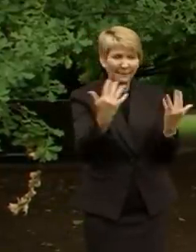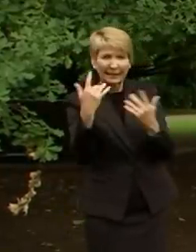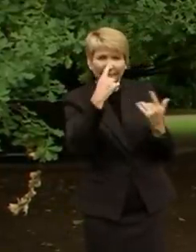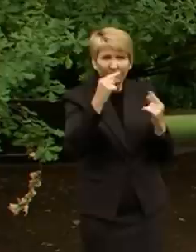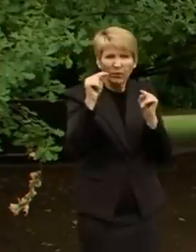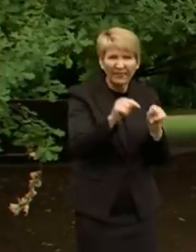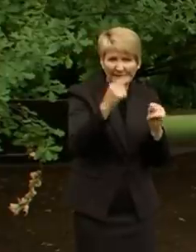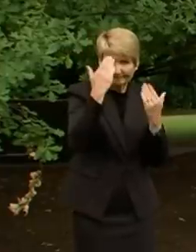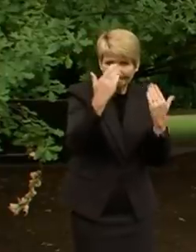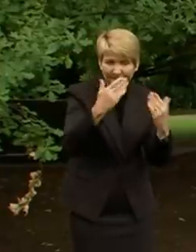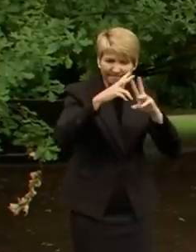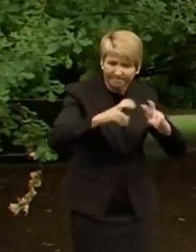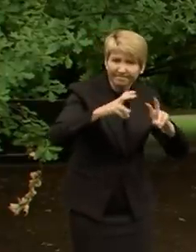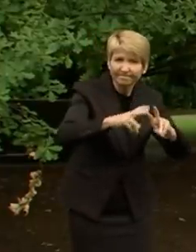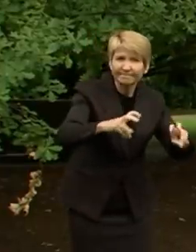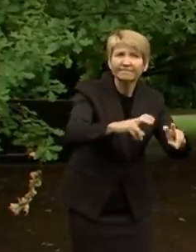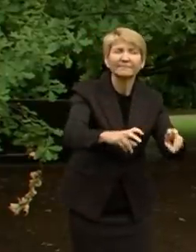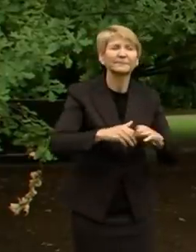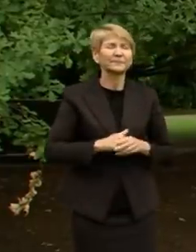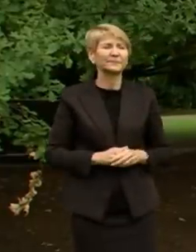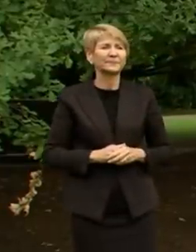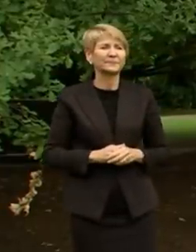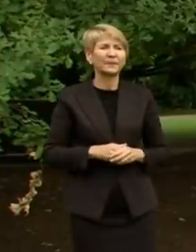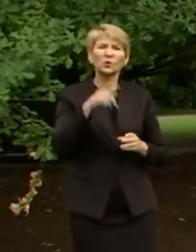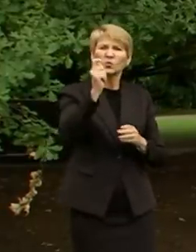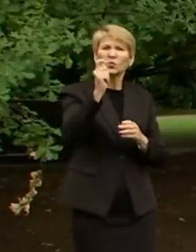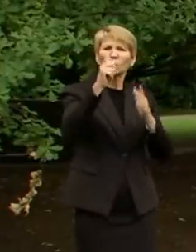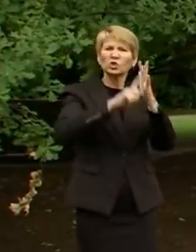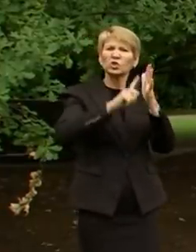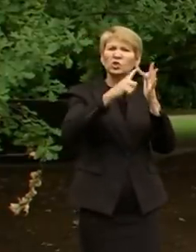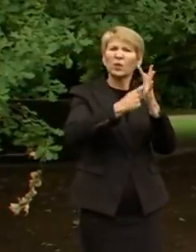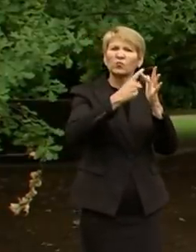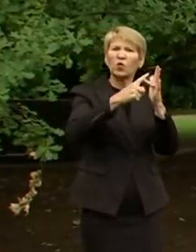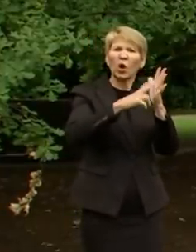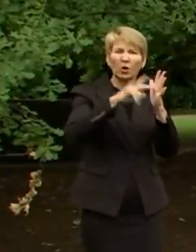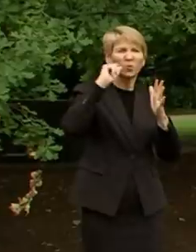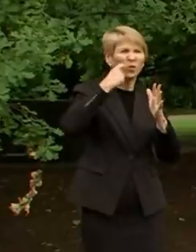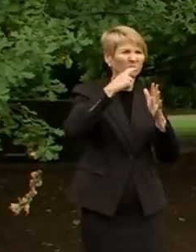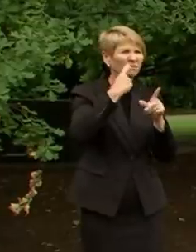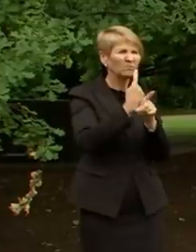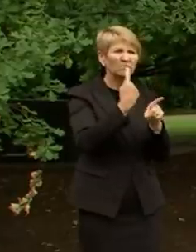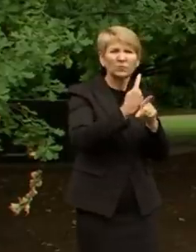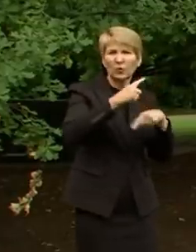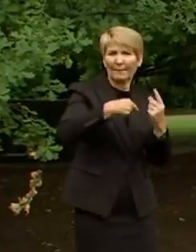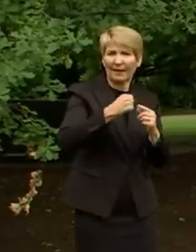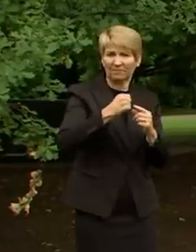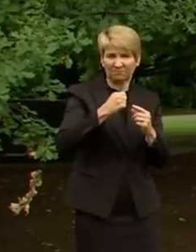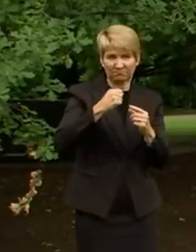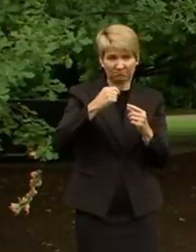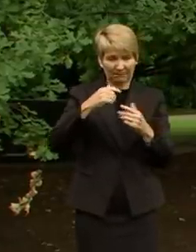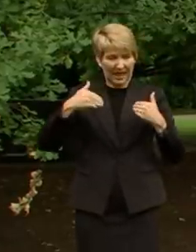to my comments with a bit more detail, a bit more specificity about some of the work that has been going on and continues 24-7,